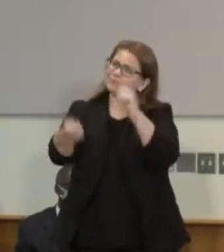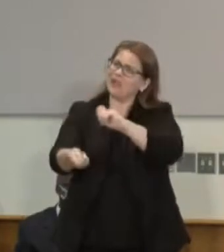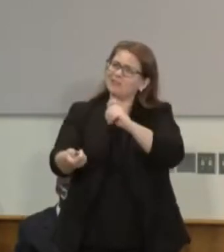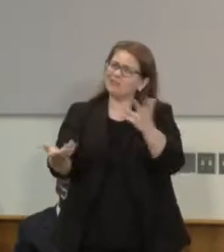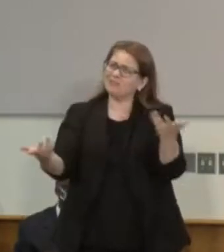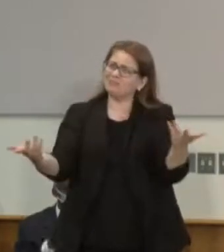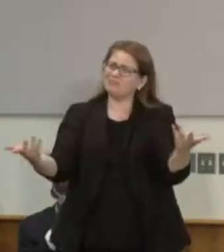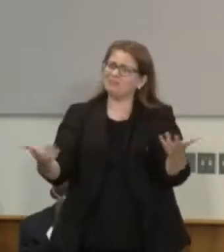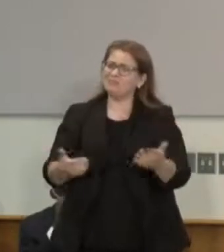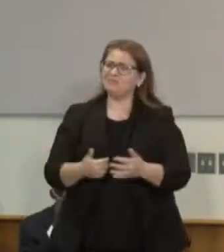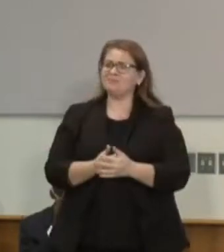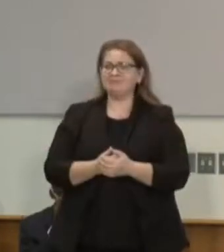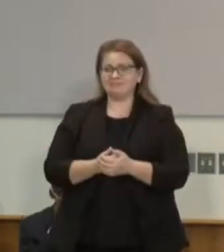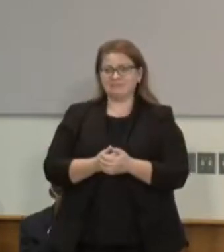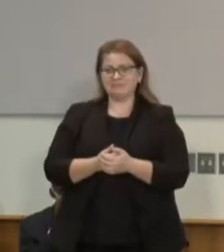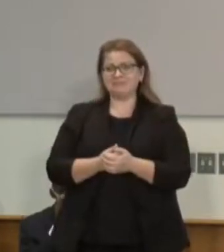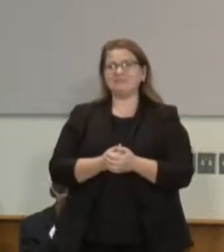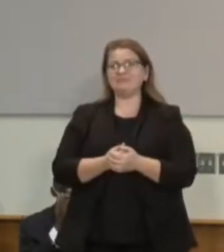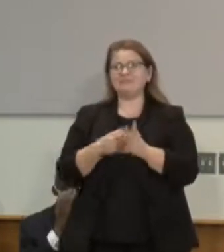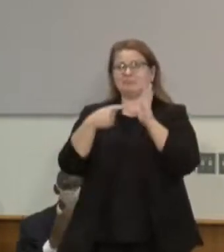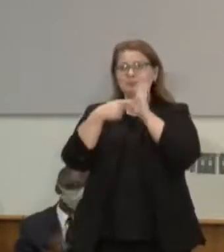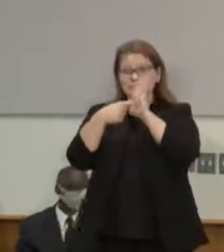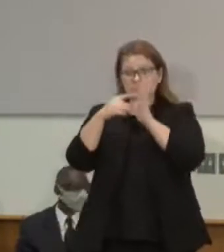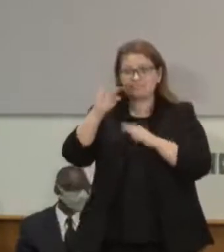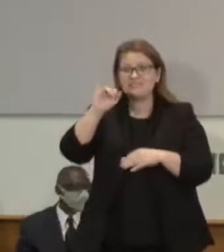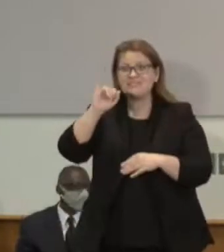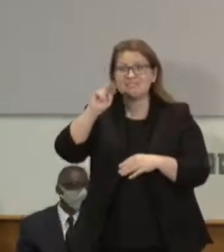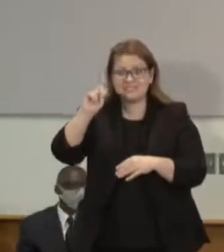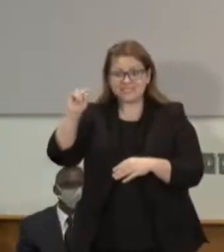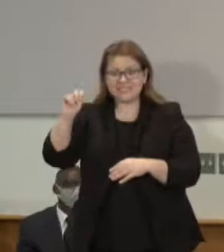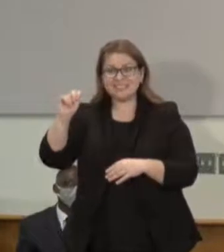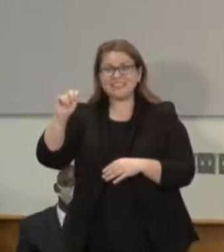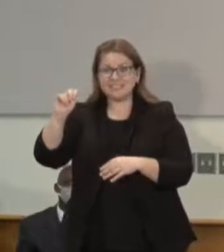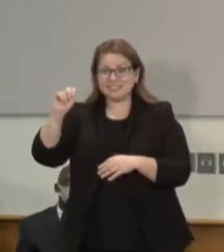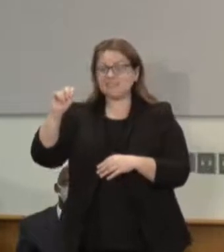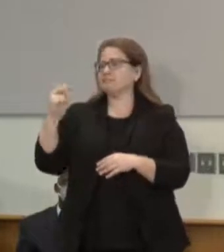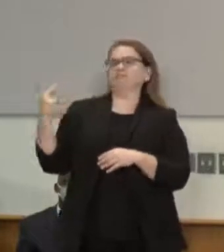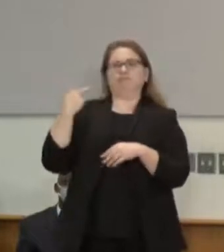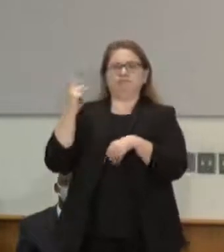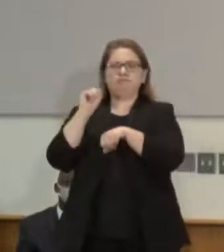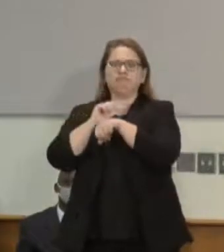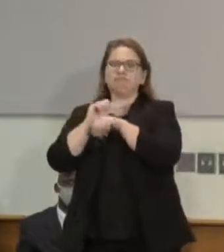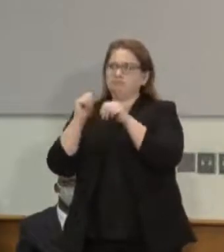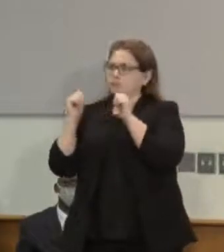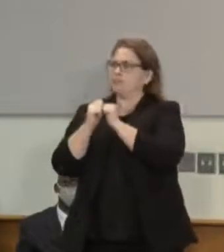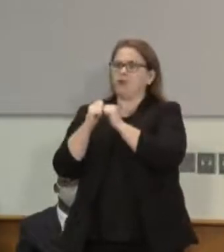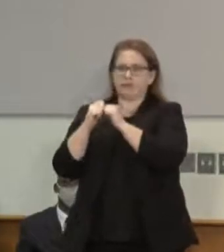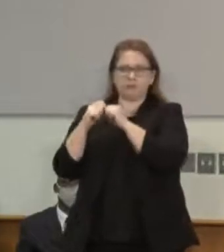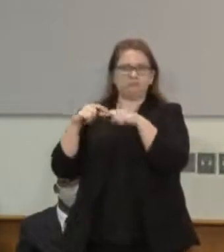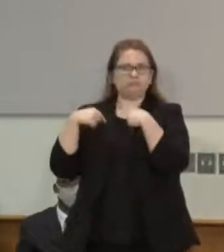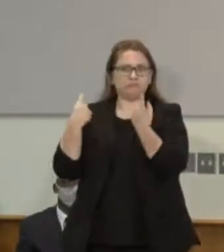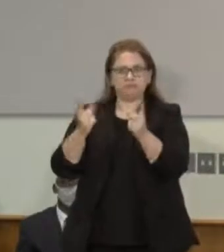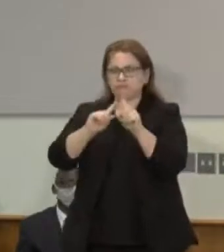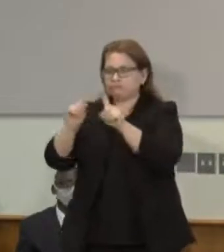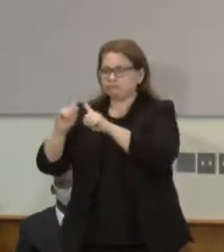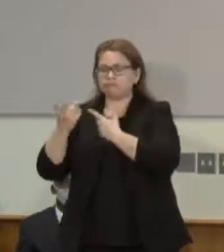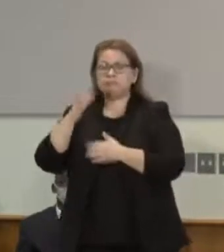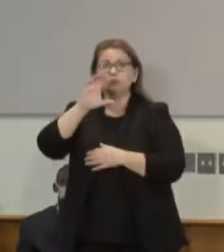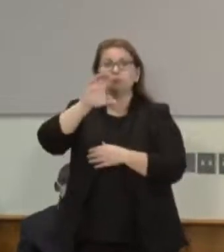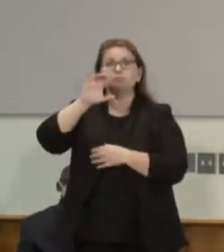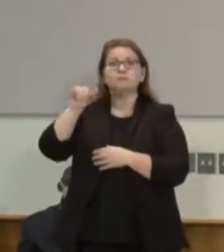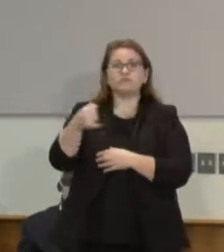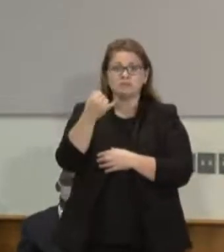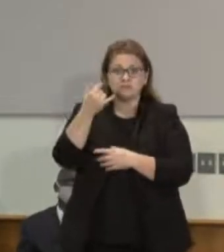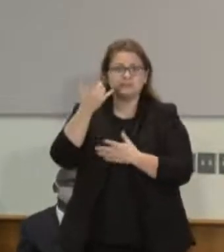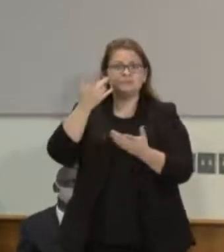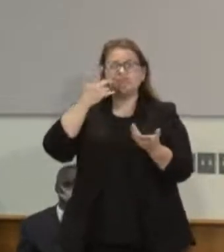Jamie Becker-Finn has, we've worked on issues as diverse as criminal justice reform to